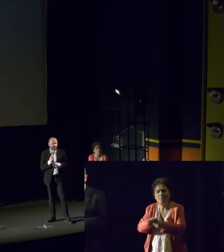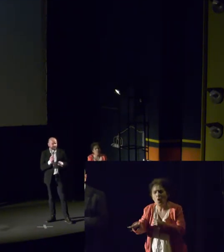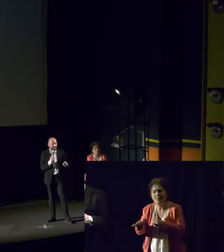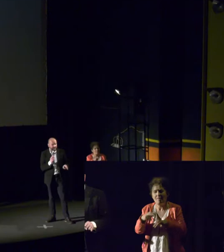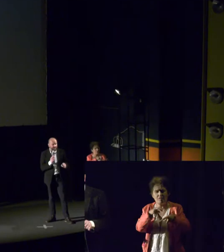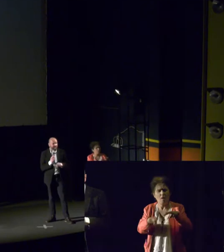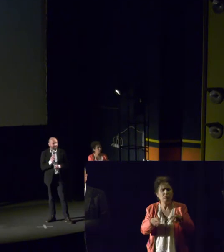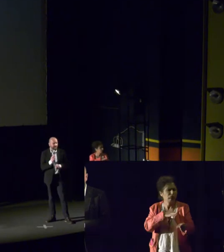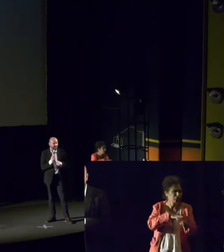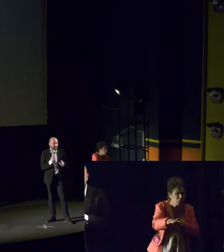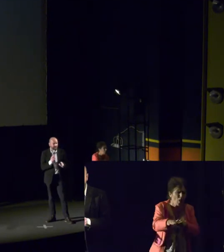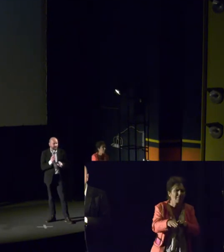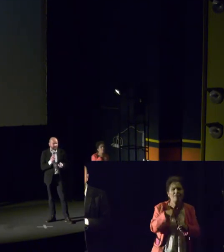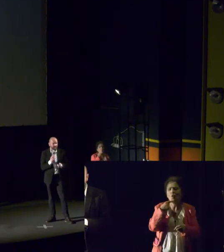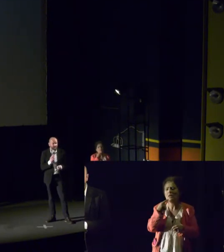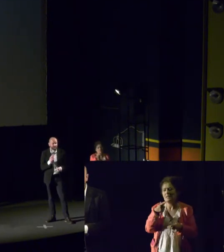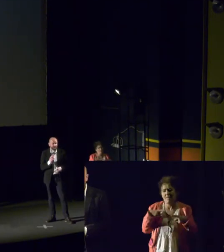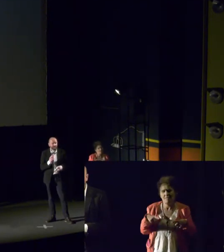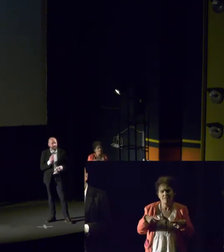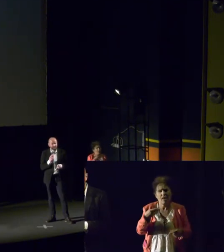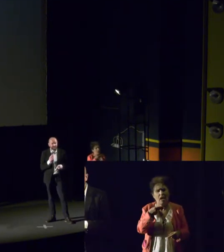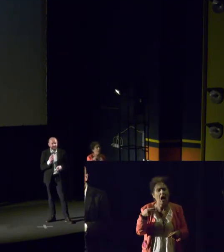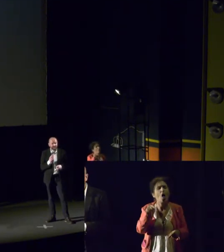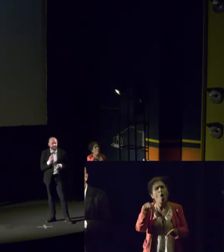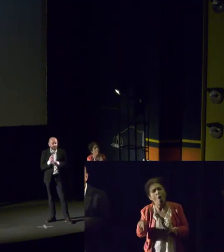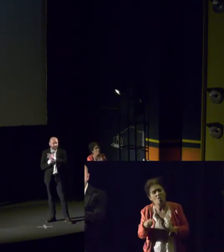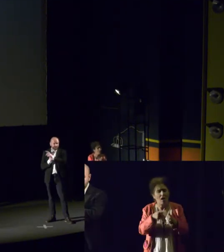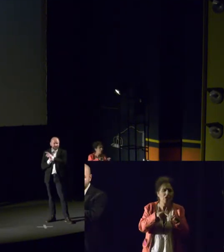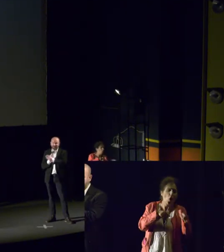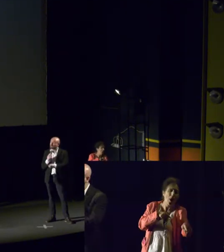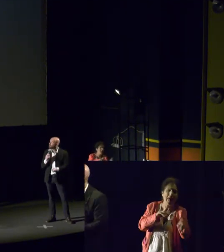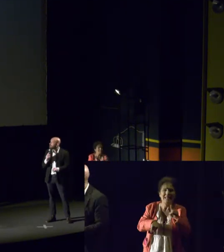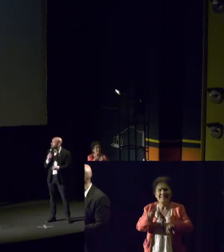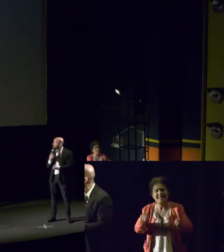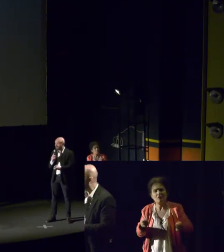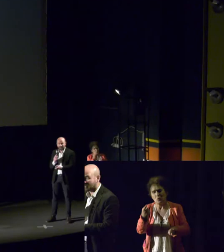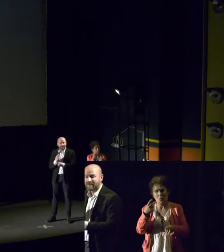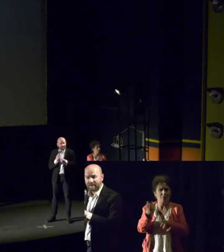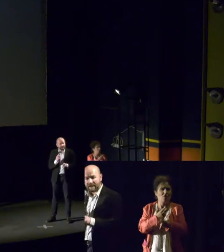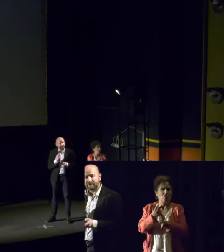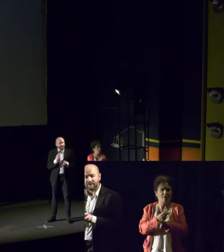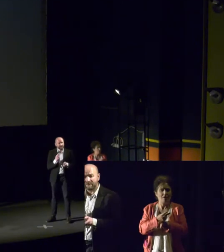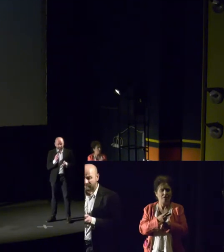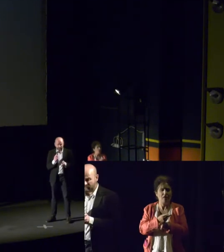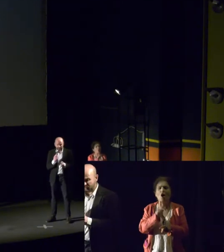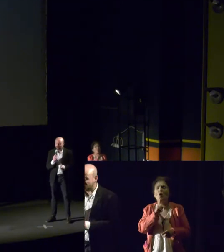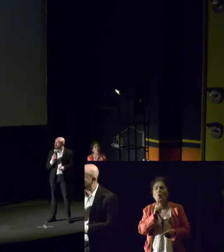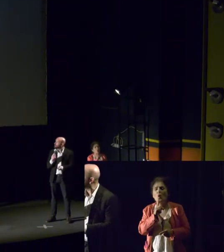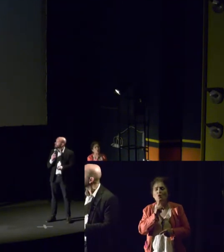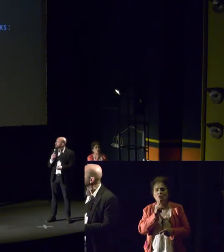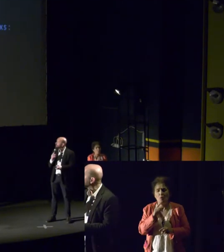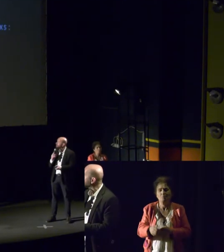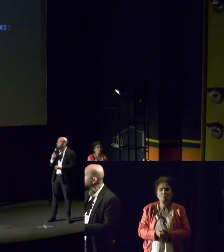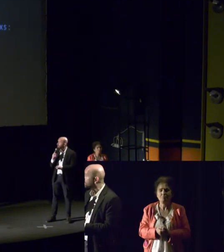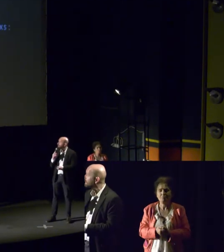-vita, this or that, depending on the countries. But we're seeing that with their new expanded mandate on life, family, and religious